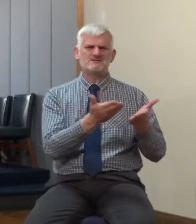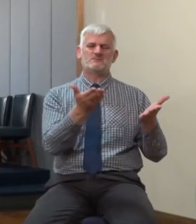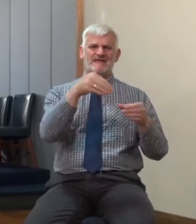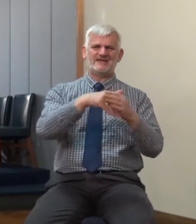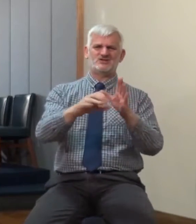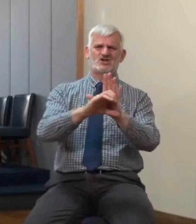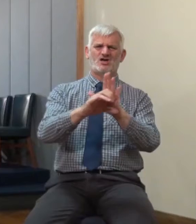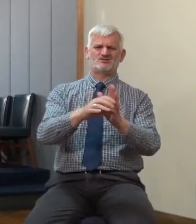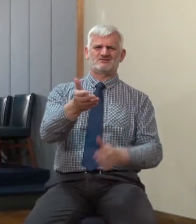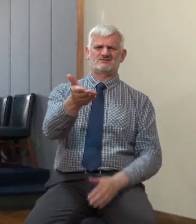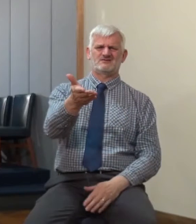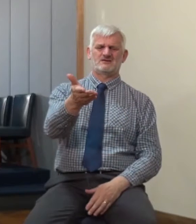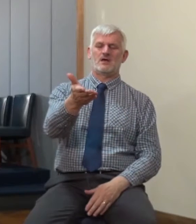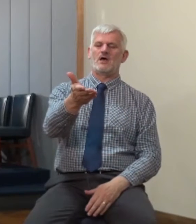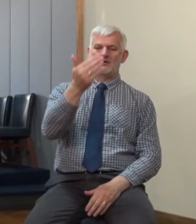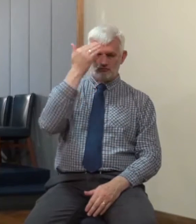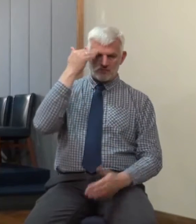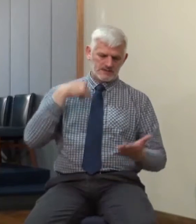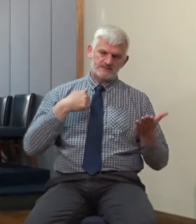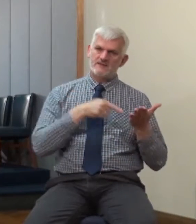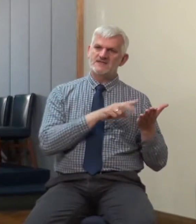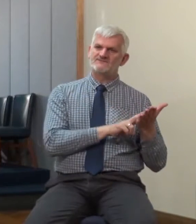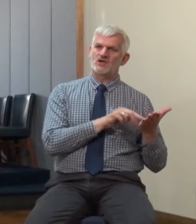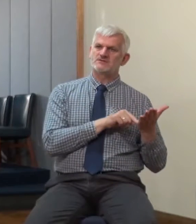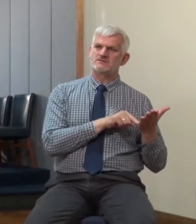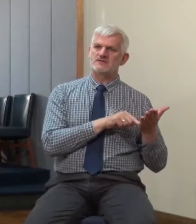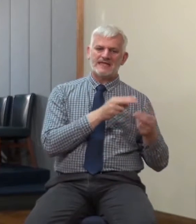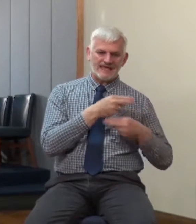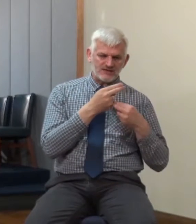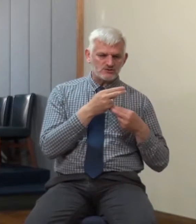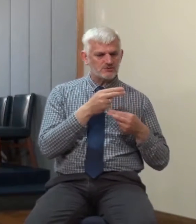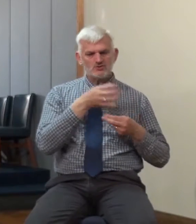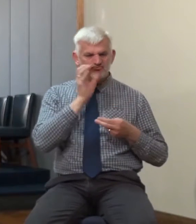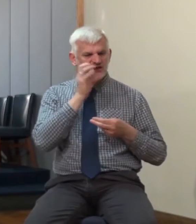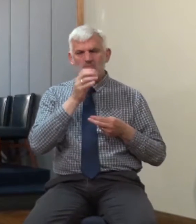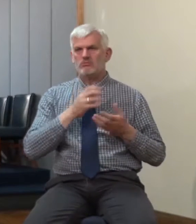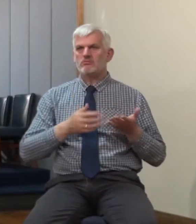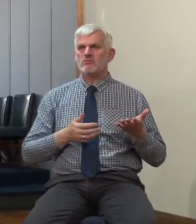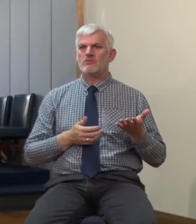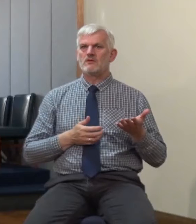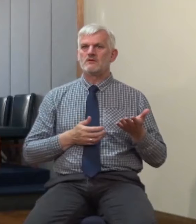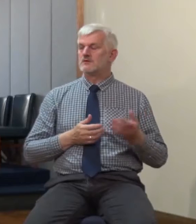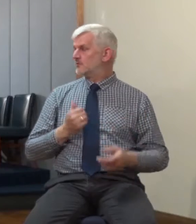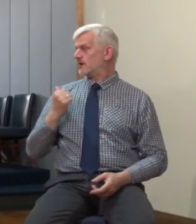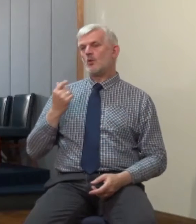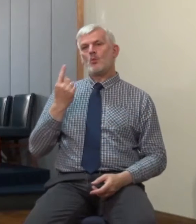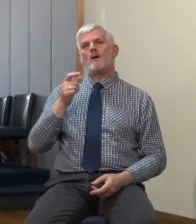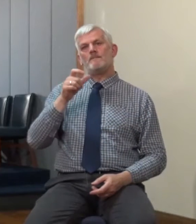drink with the drunken somebody I know had the song